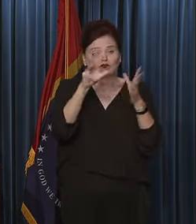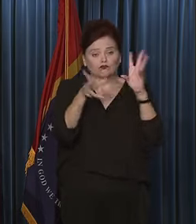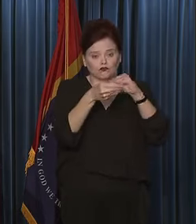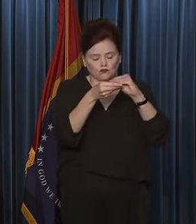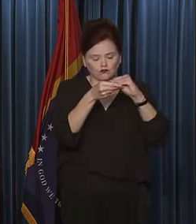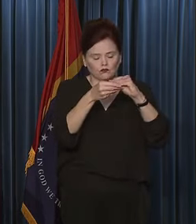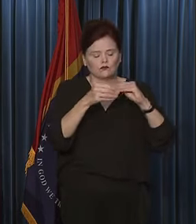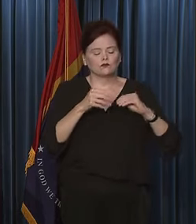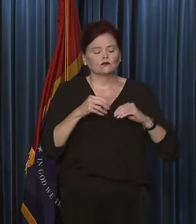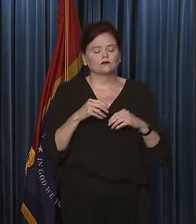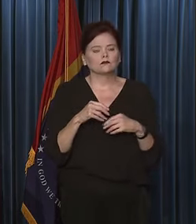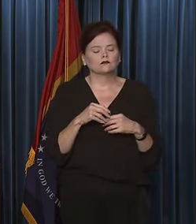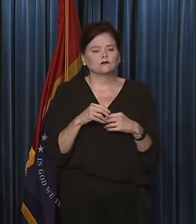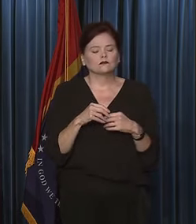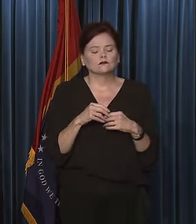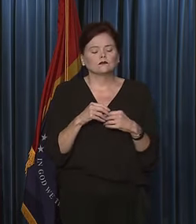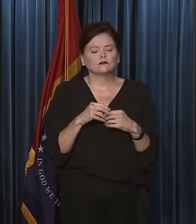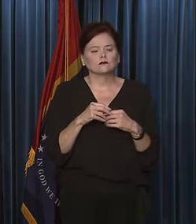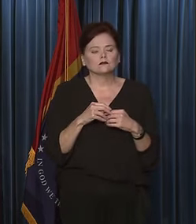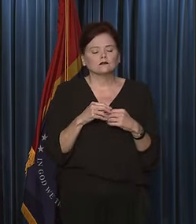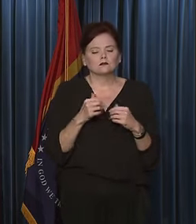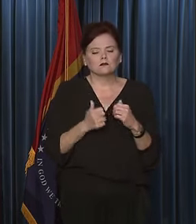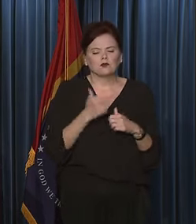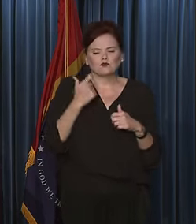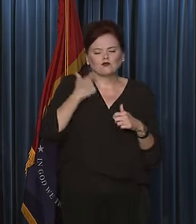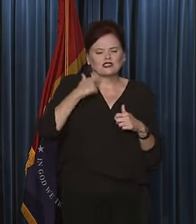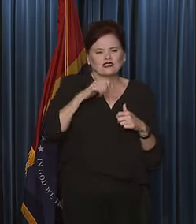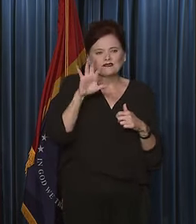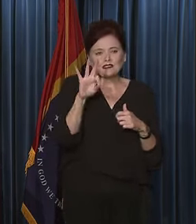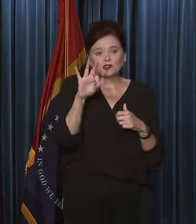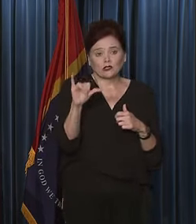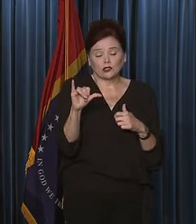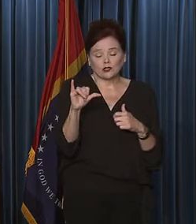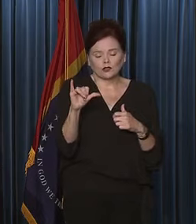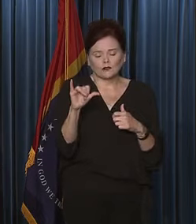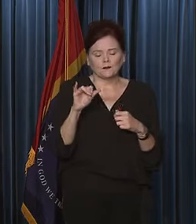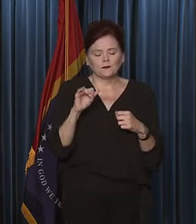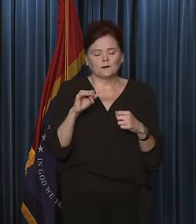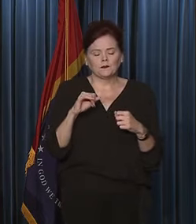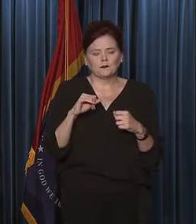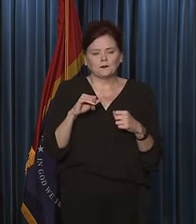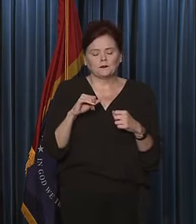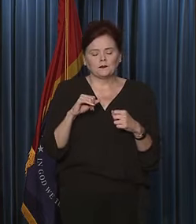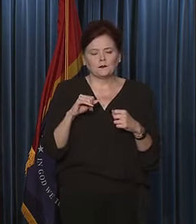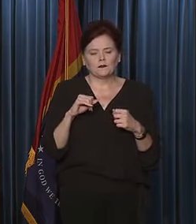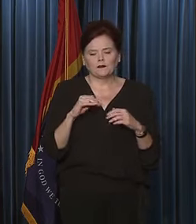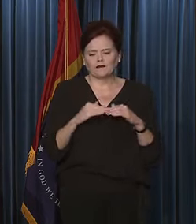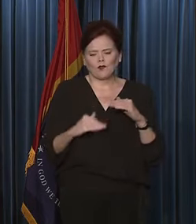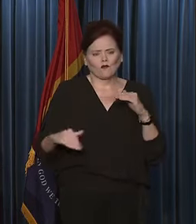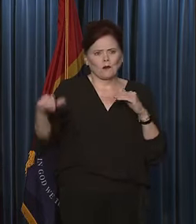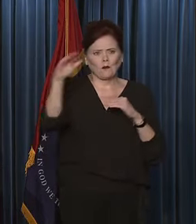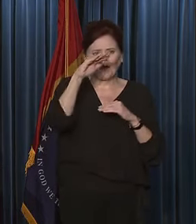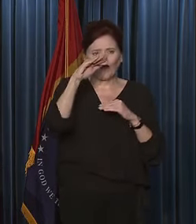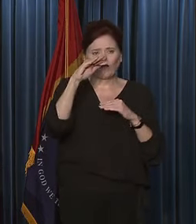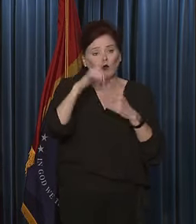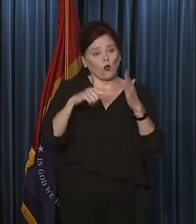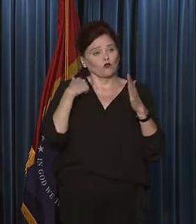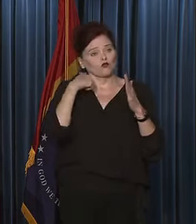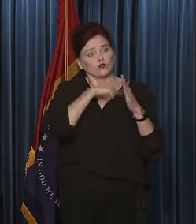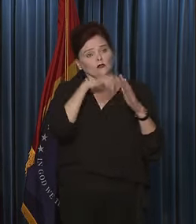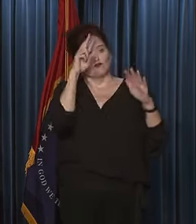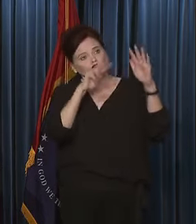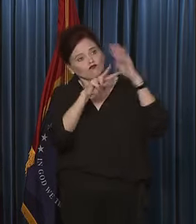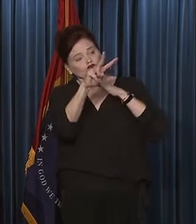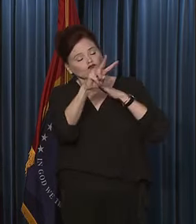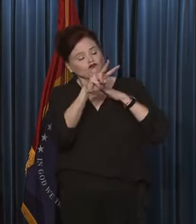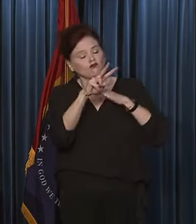the most recent fiscal year that was over and above estimates, that was over and